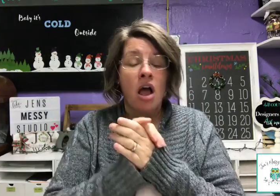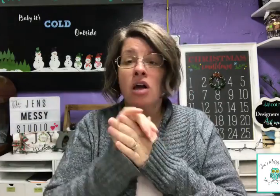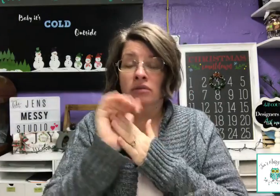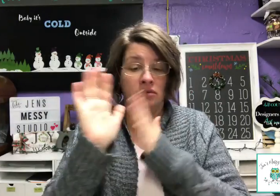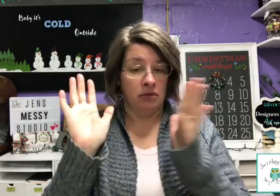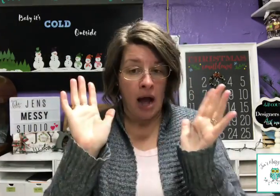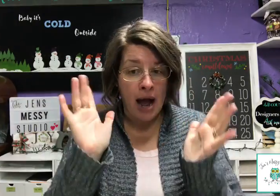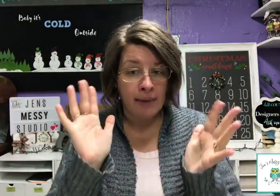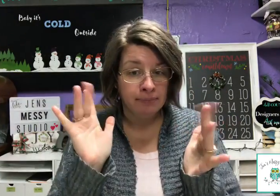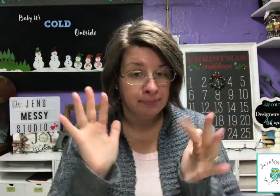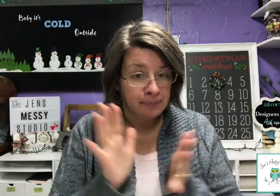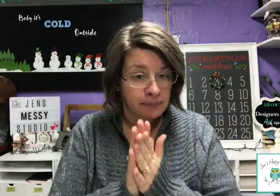Um,